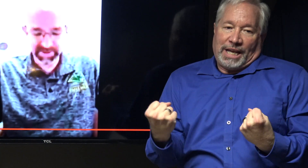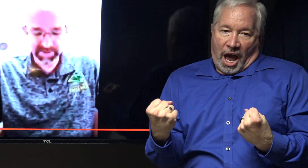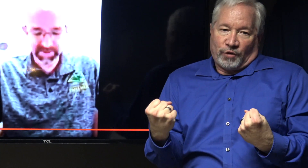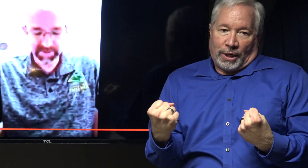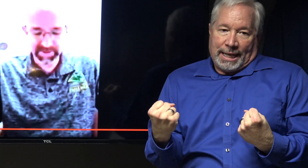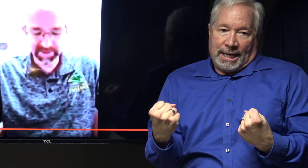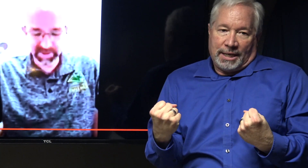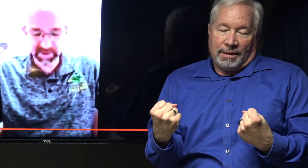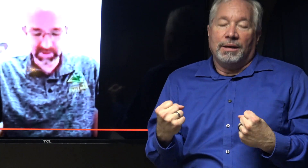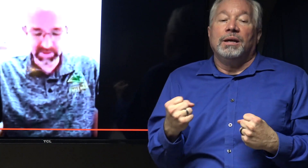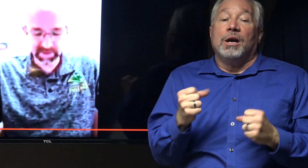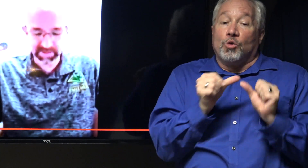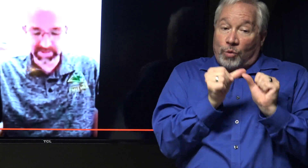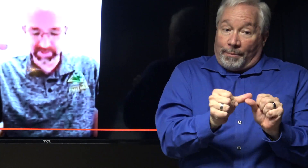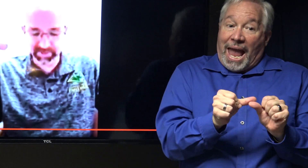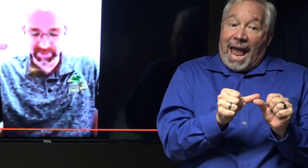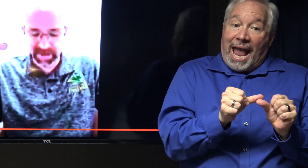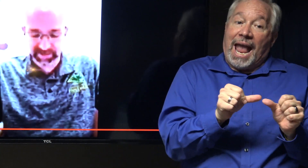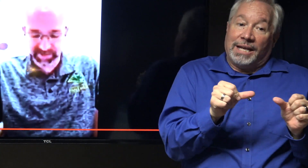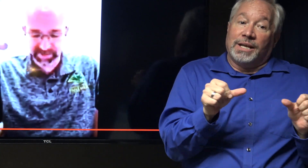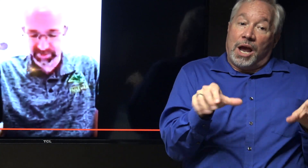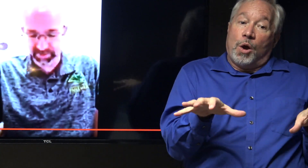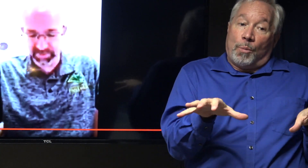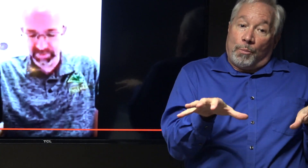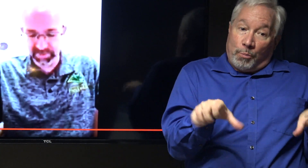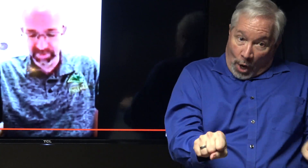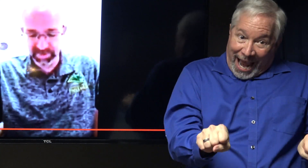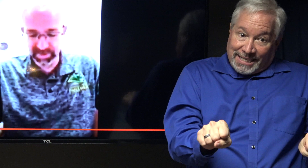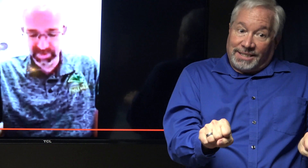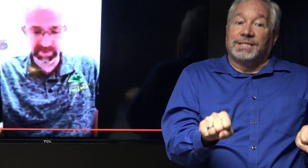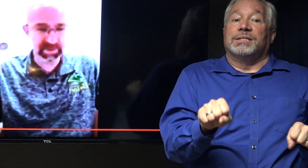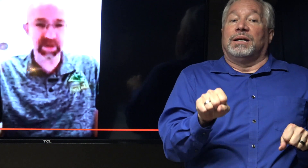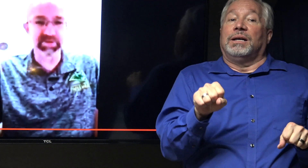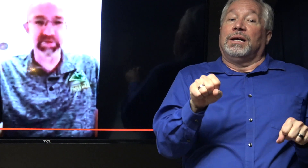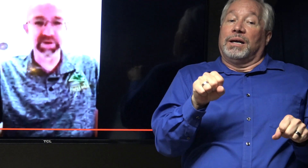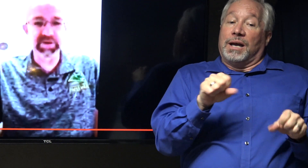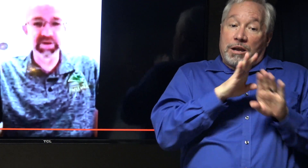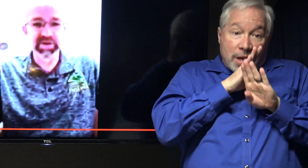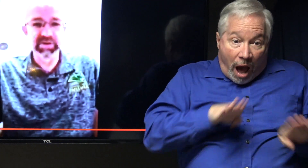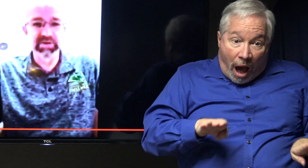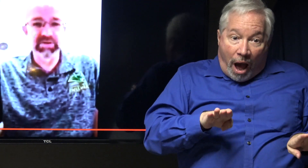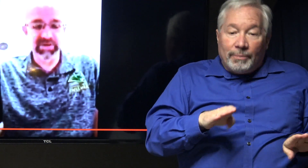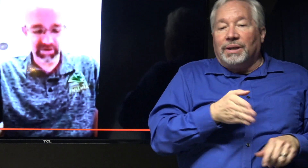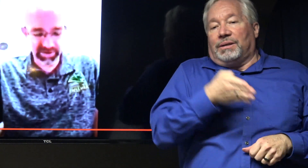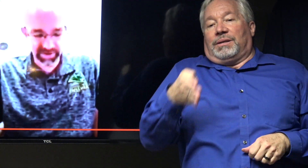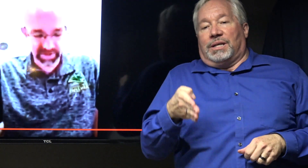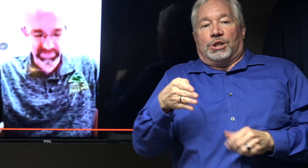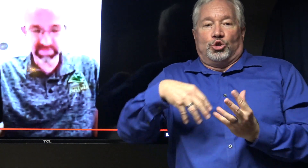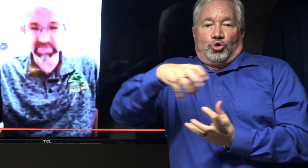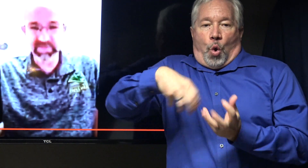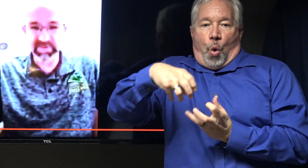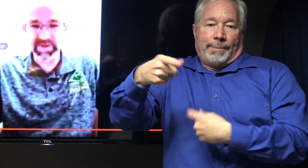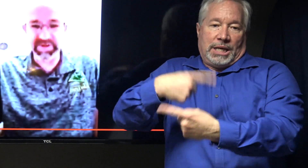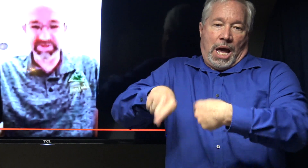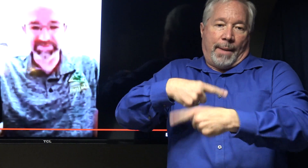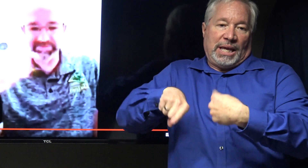as this calm comes before a gathering storm that recovery will have a hard time finding.